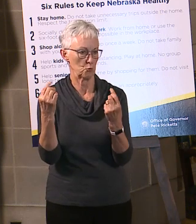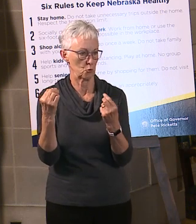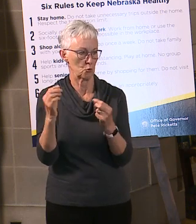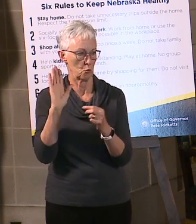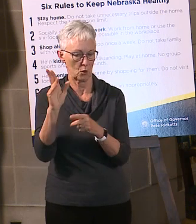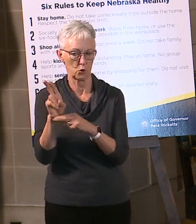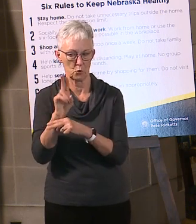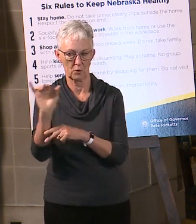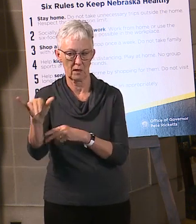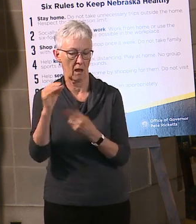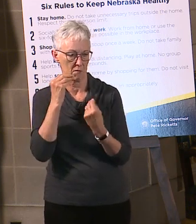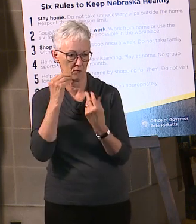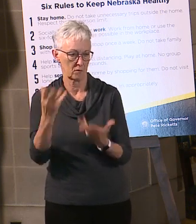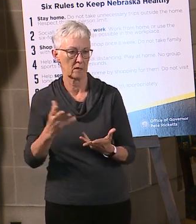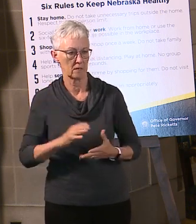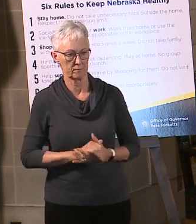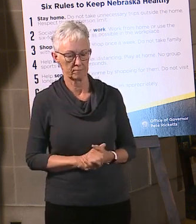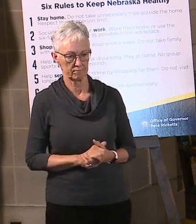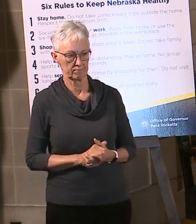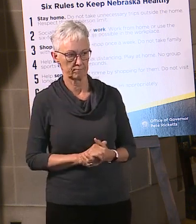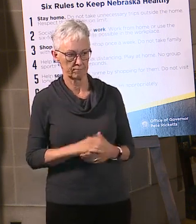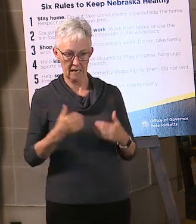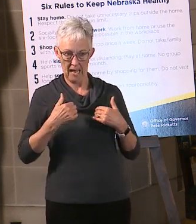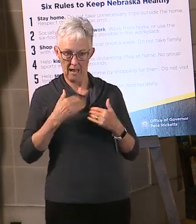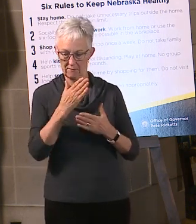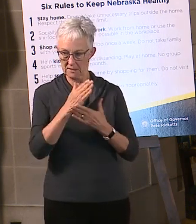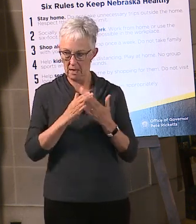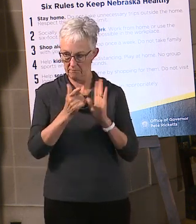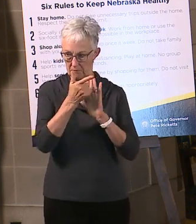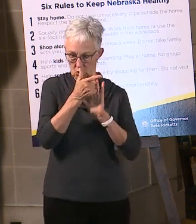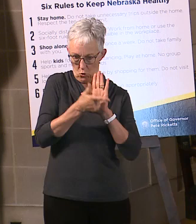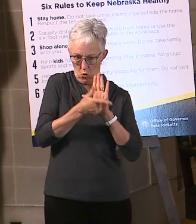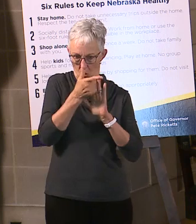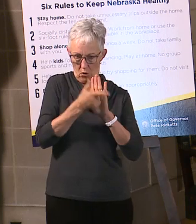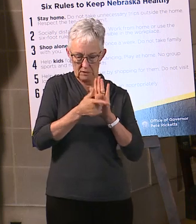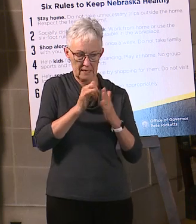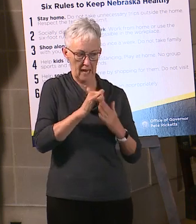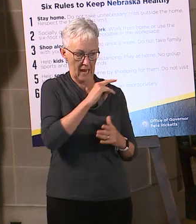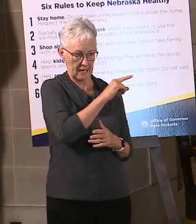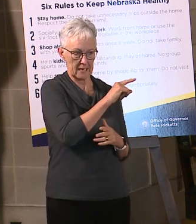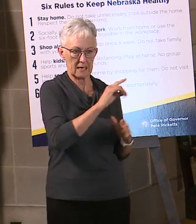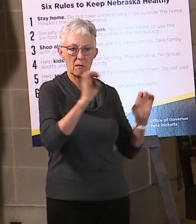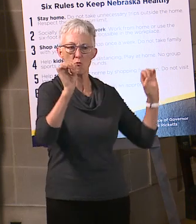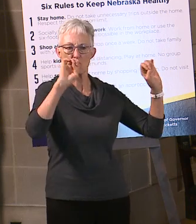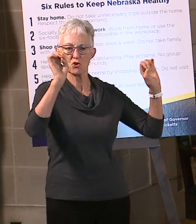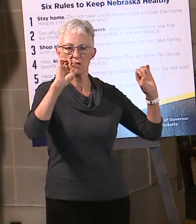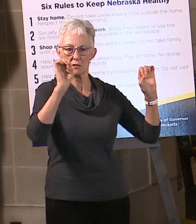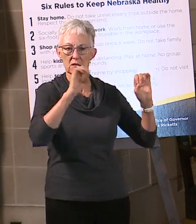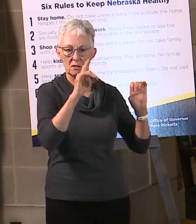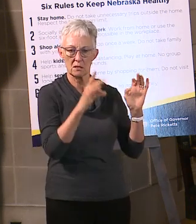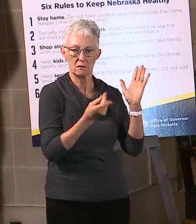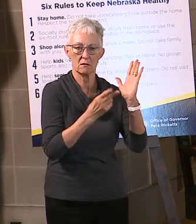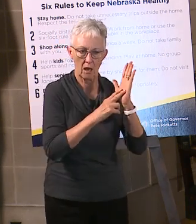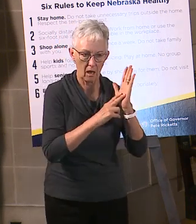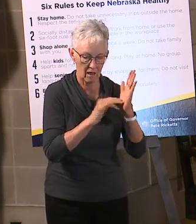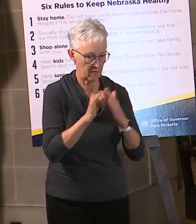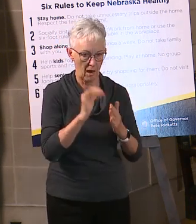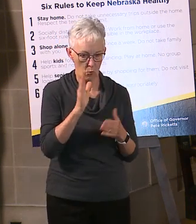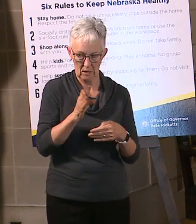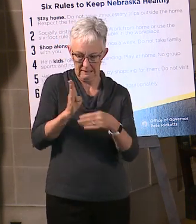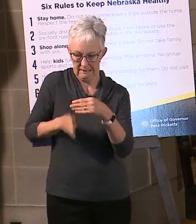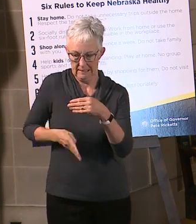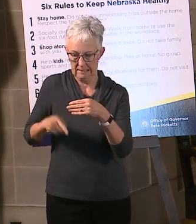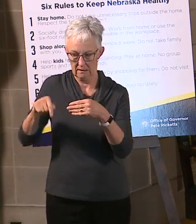Executive orders. We have some executive orders that are set to expire at the end of the month. So the executive order with regard to